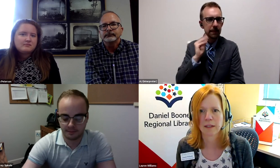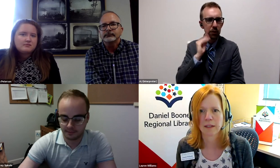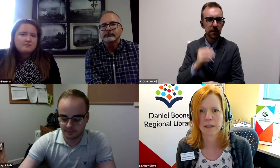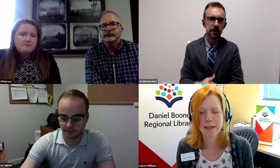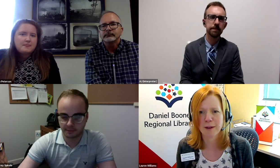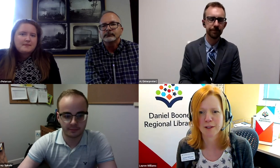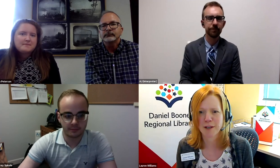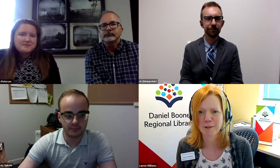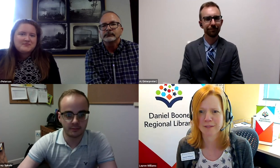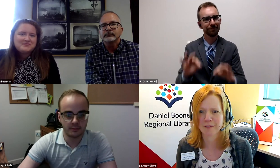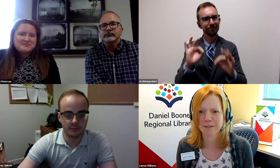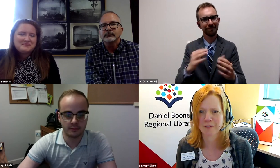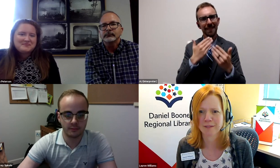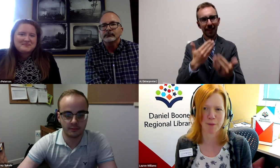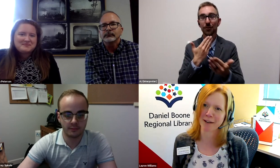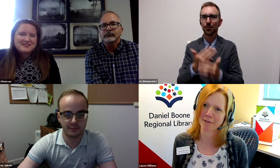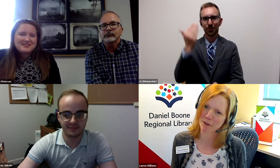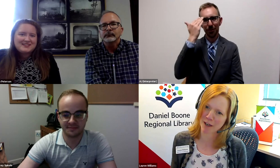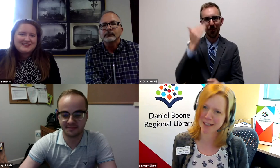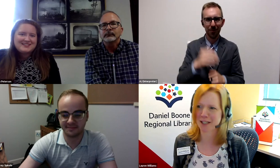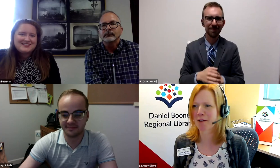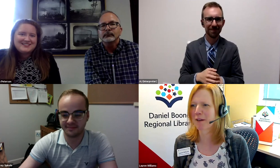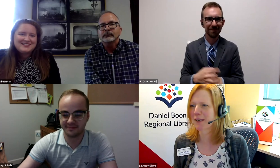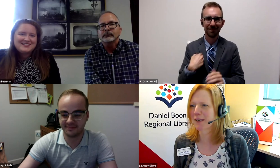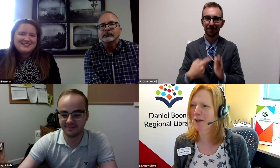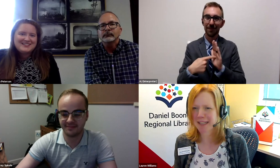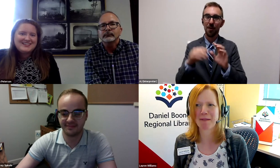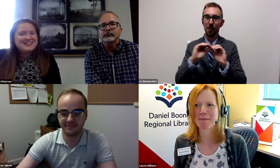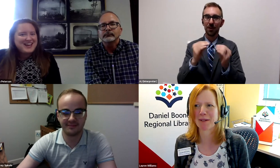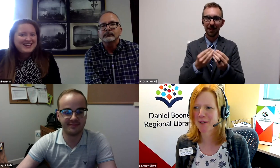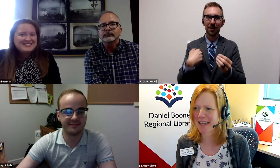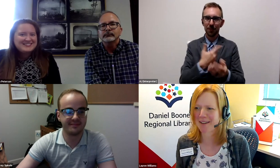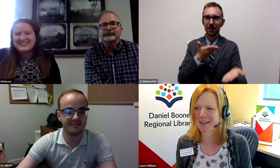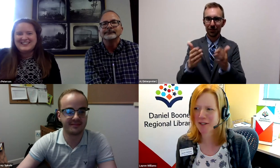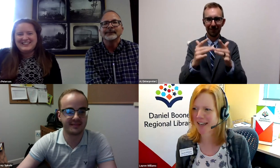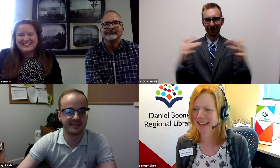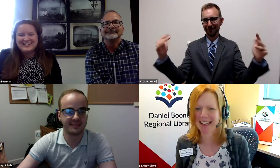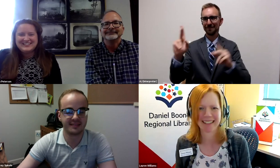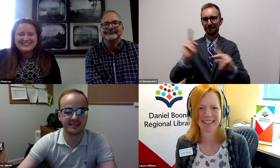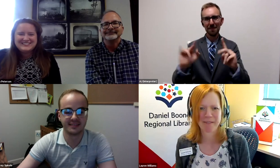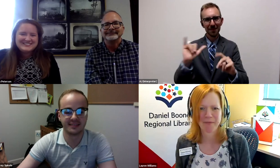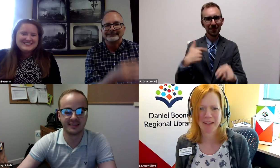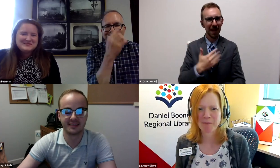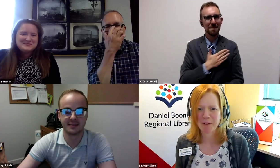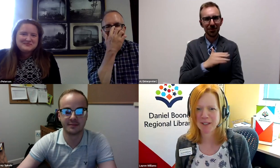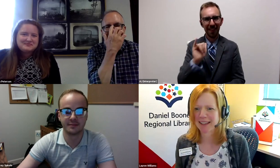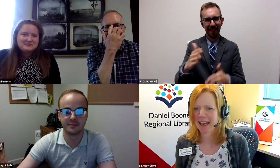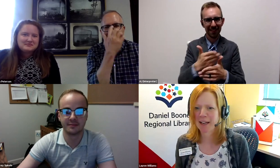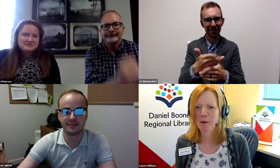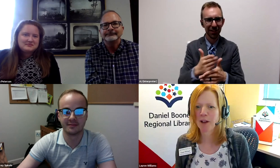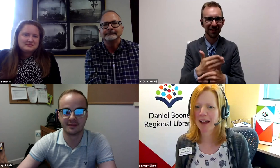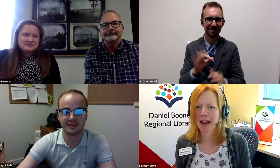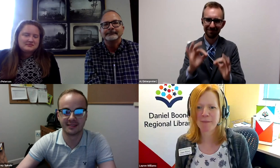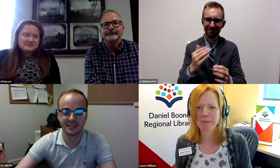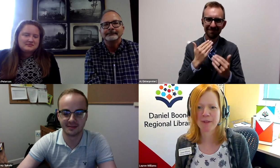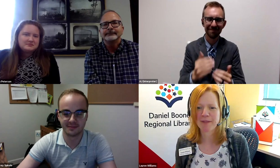That's great. Thank you. That's good to know as a representative of an organization where we serve all kinds of people. So thank you. I appreciate that. I appreciate that.